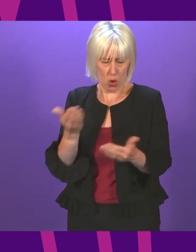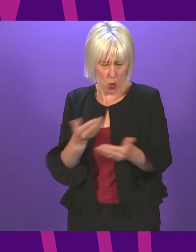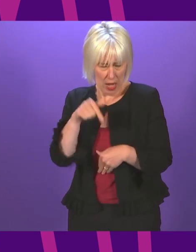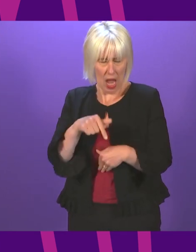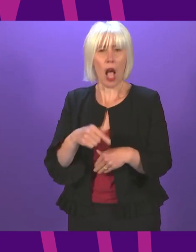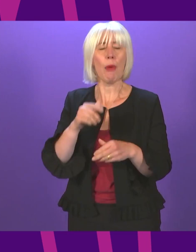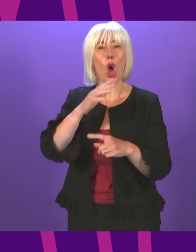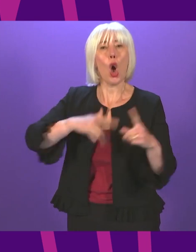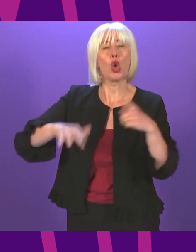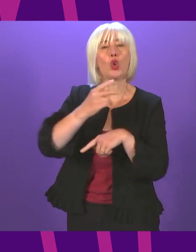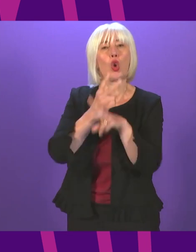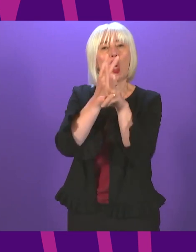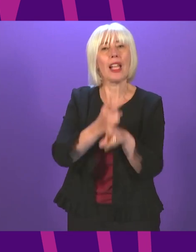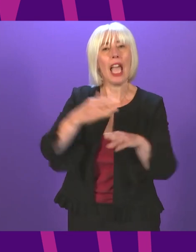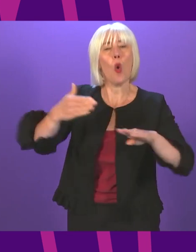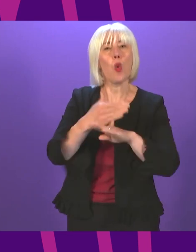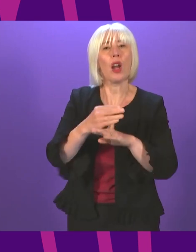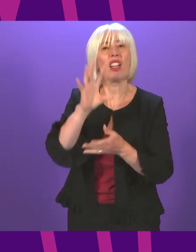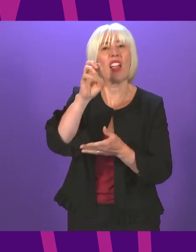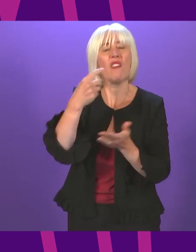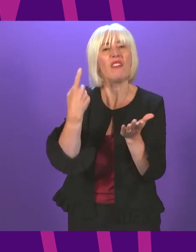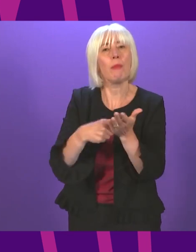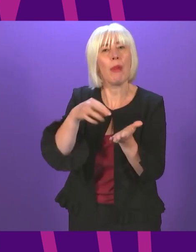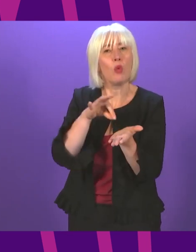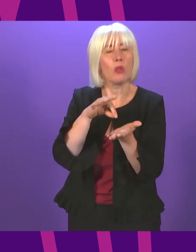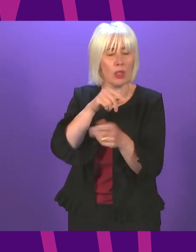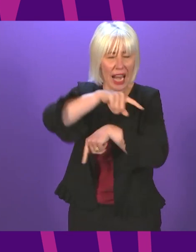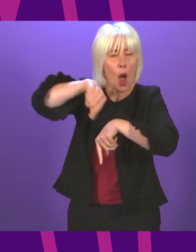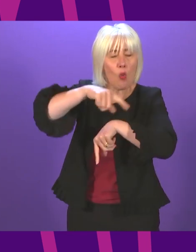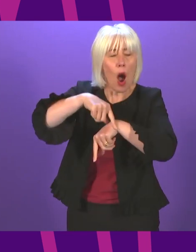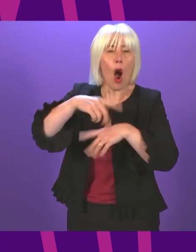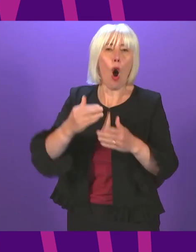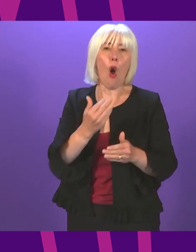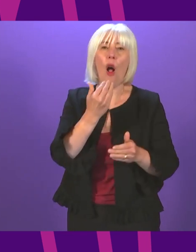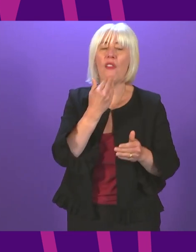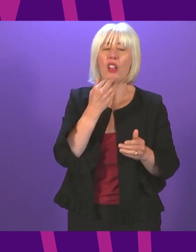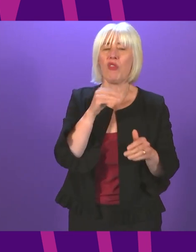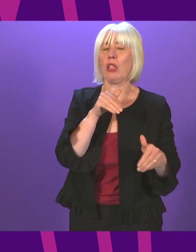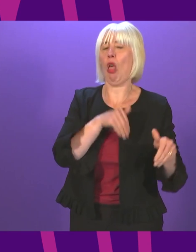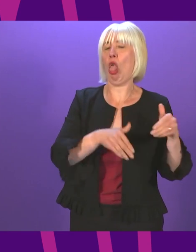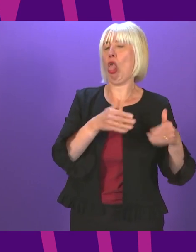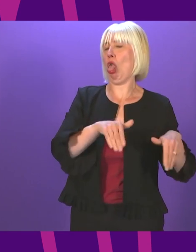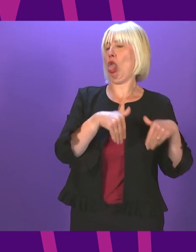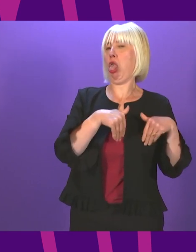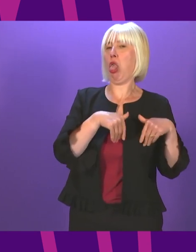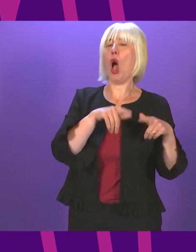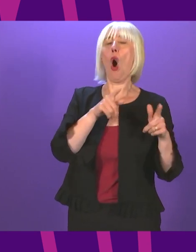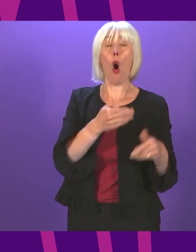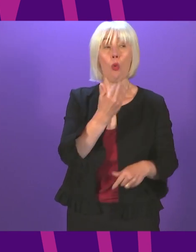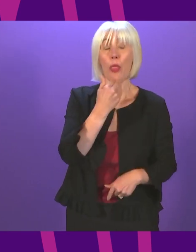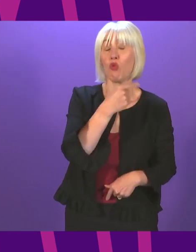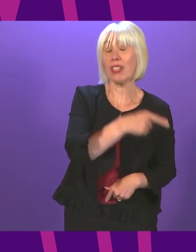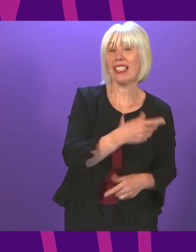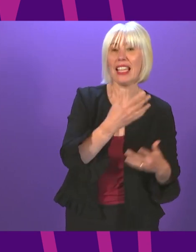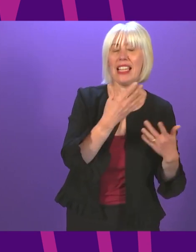social care workers get £15 an hour or have the Greens sold out? Can I also ask if the Greens will be bound by collective responsibility